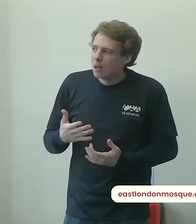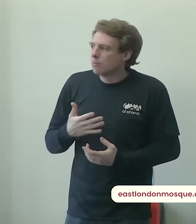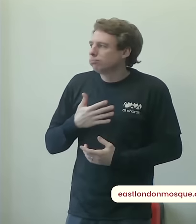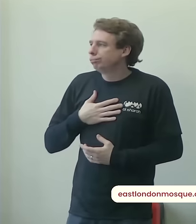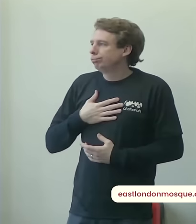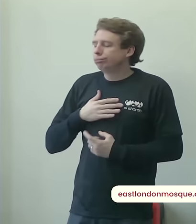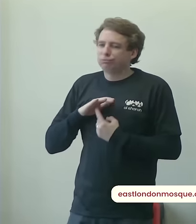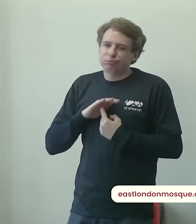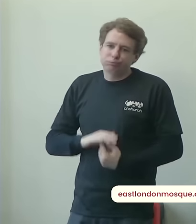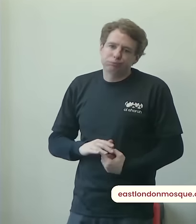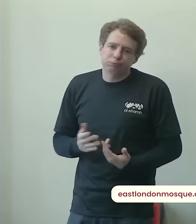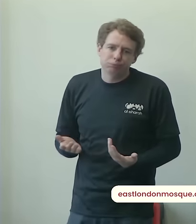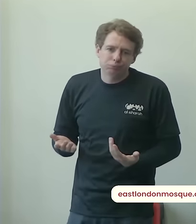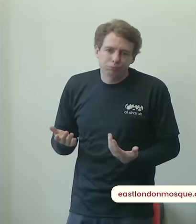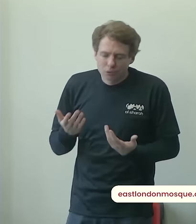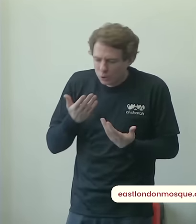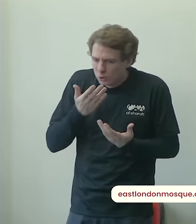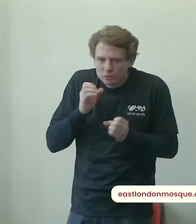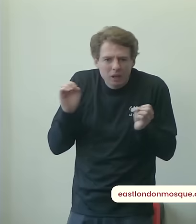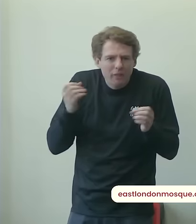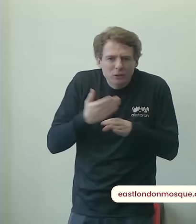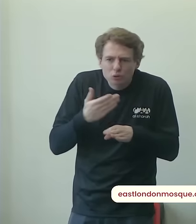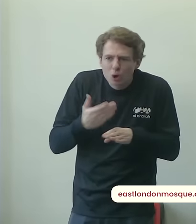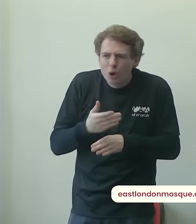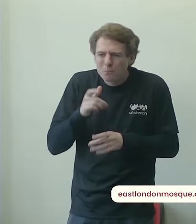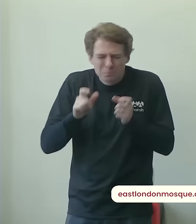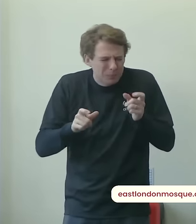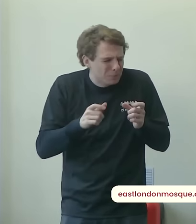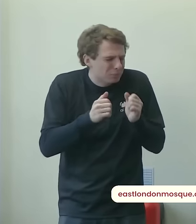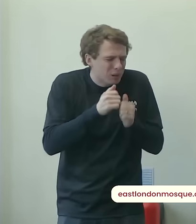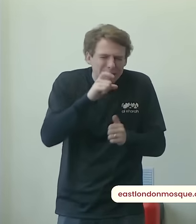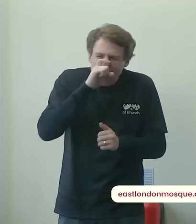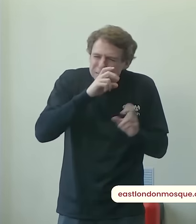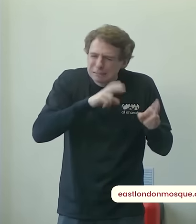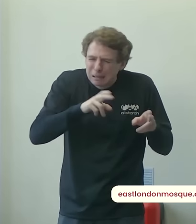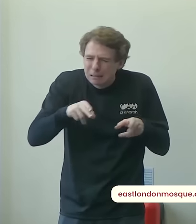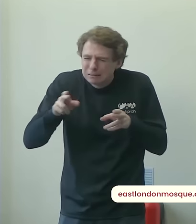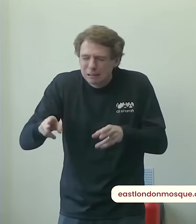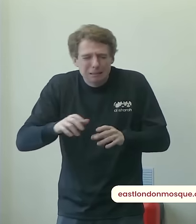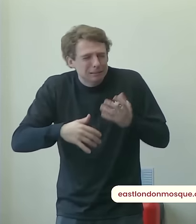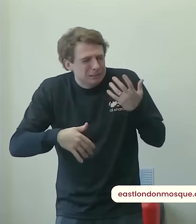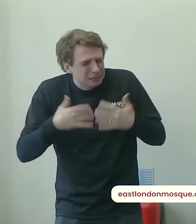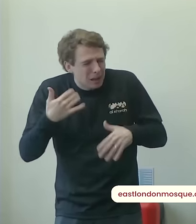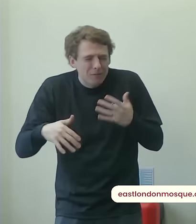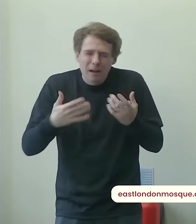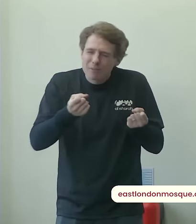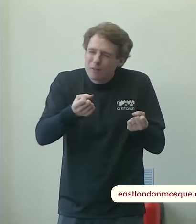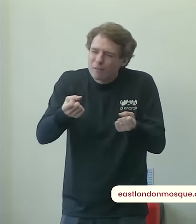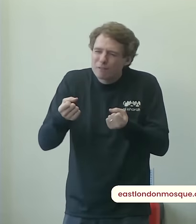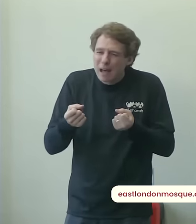brothers and sisters are dying be it in palestine or wherever else it is and here i am being told you have to live in